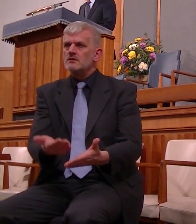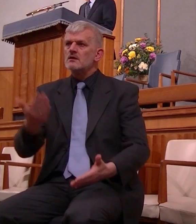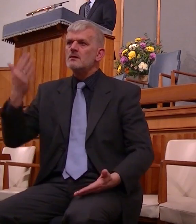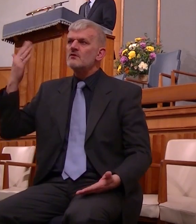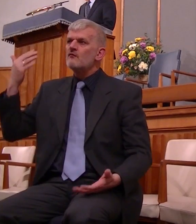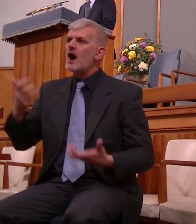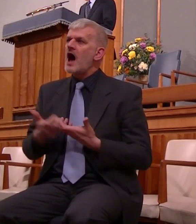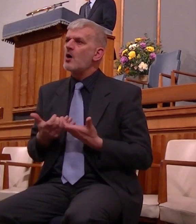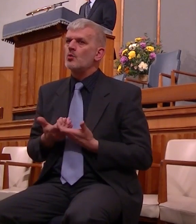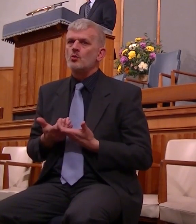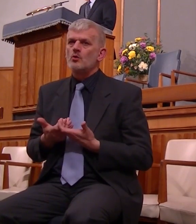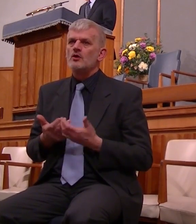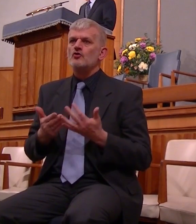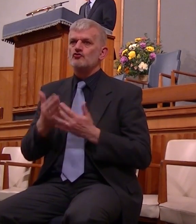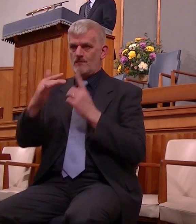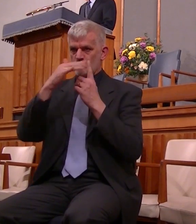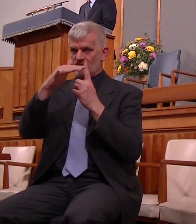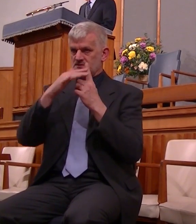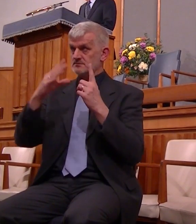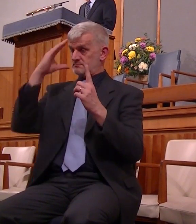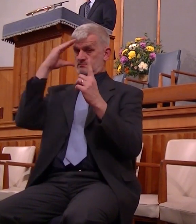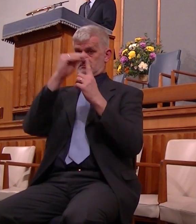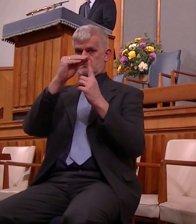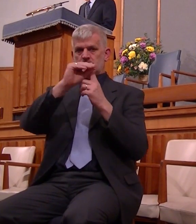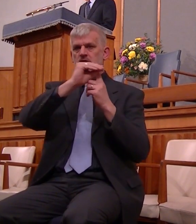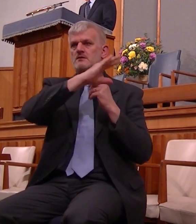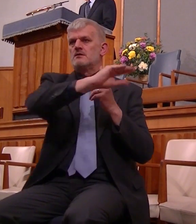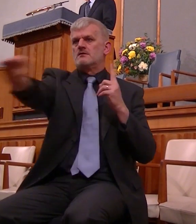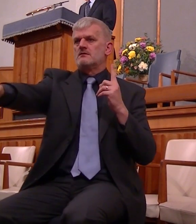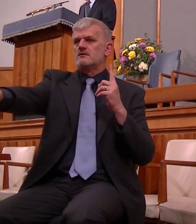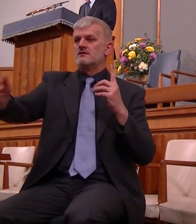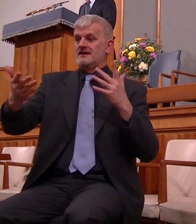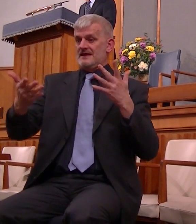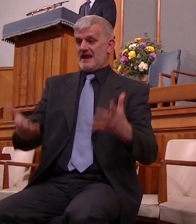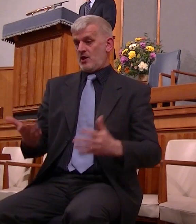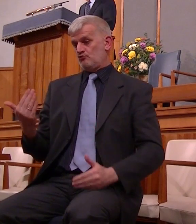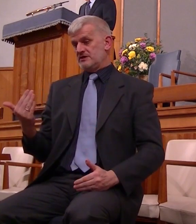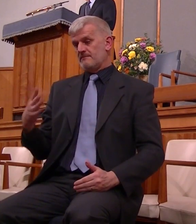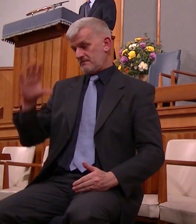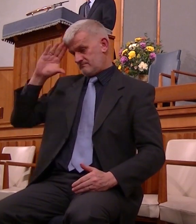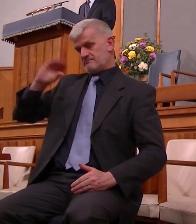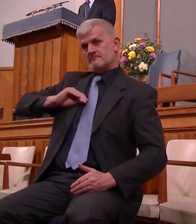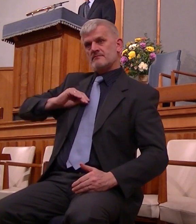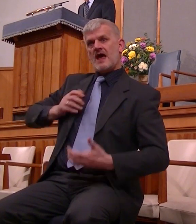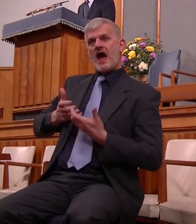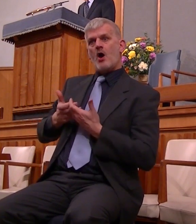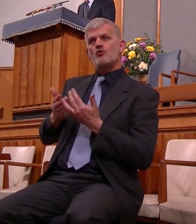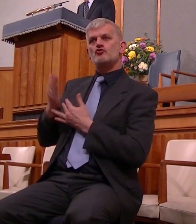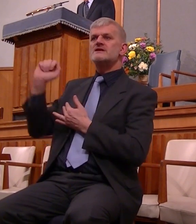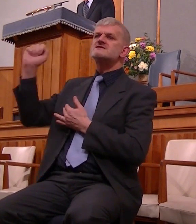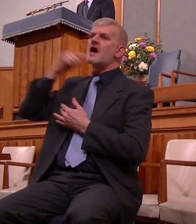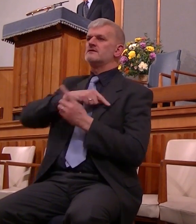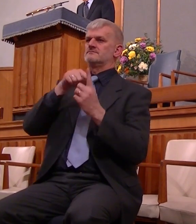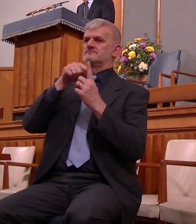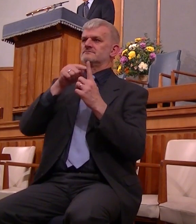past unto the fathers by the prophets hath in these last days spoken unto us by his Son